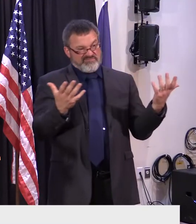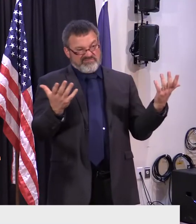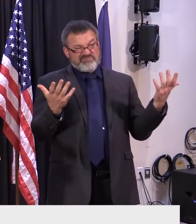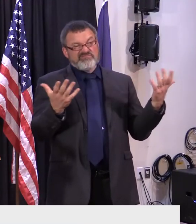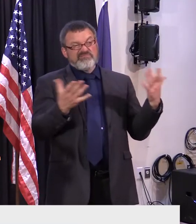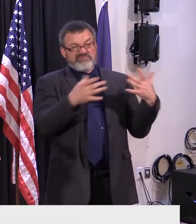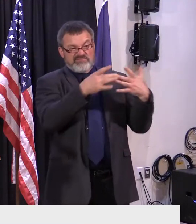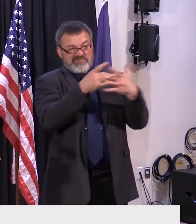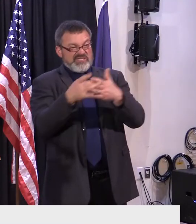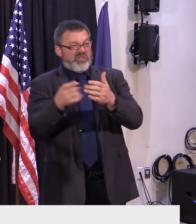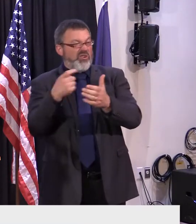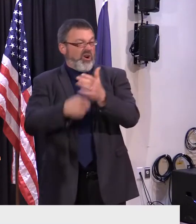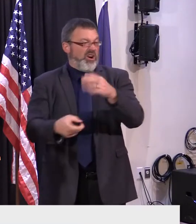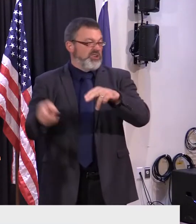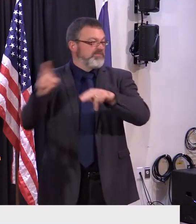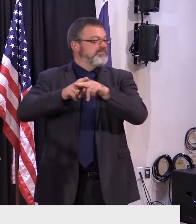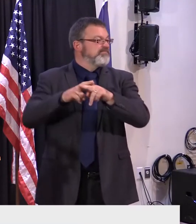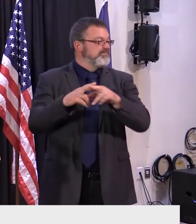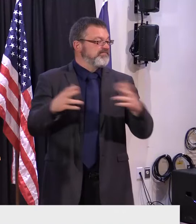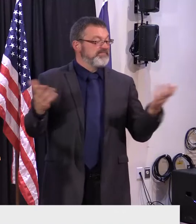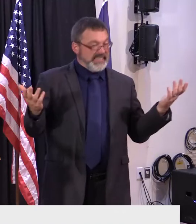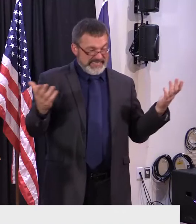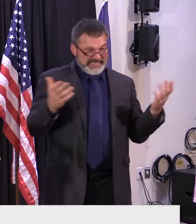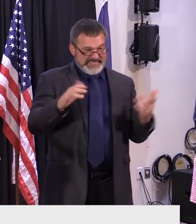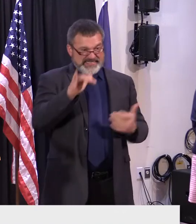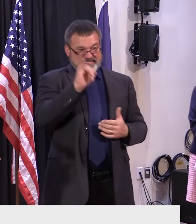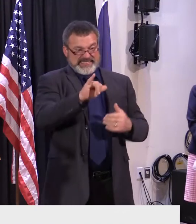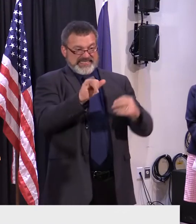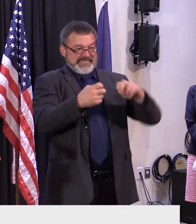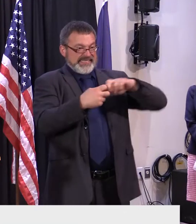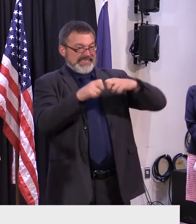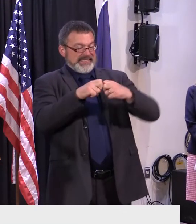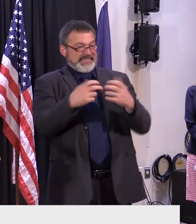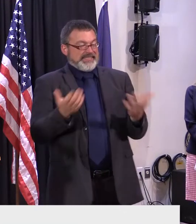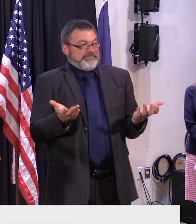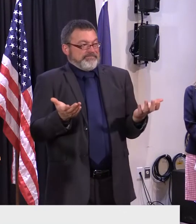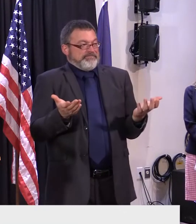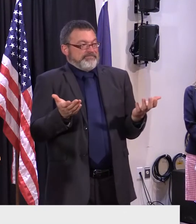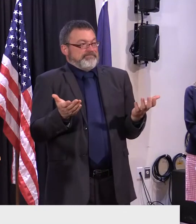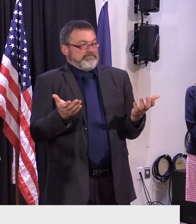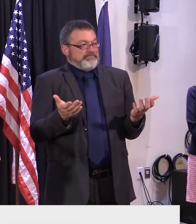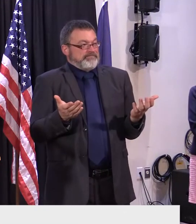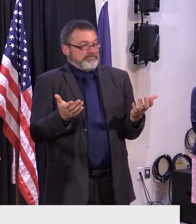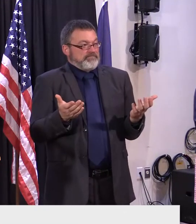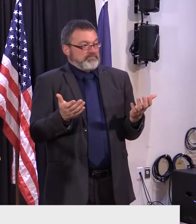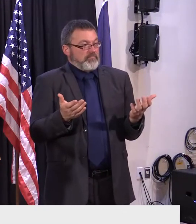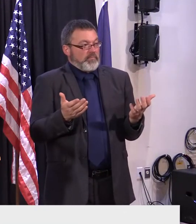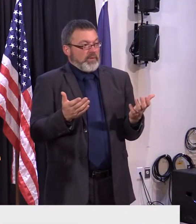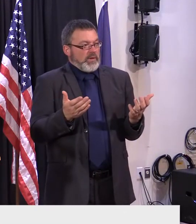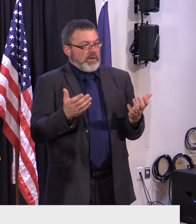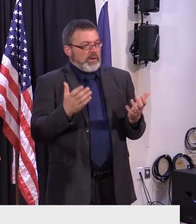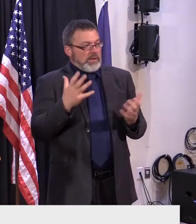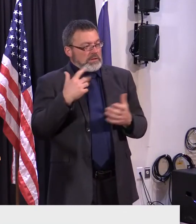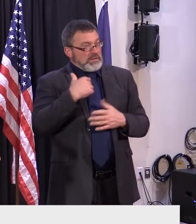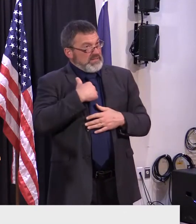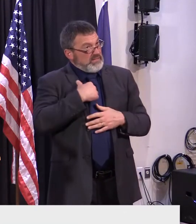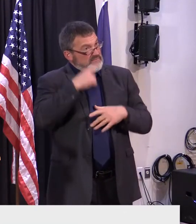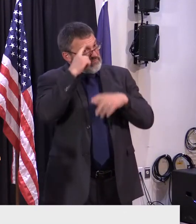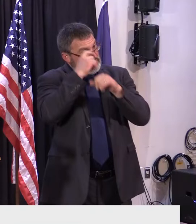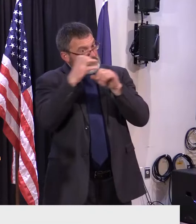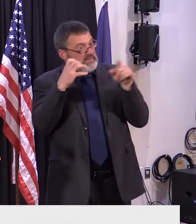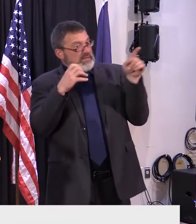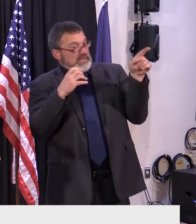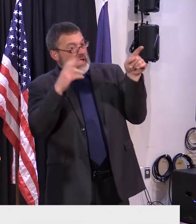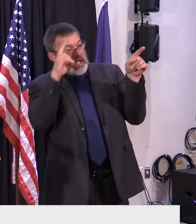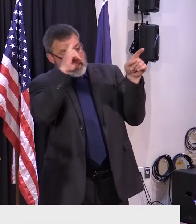the dilemma therein. I believe they were asking for somewhere between 15% and 20%. I don't remember which, how